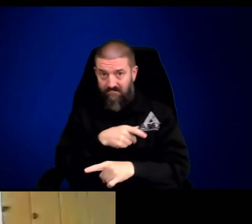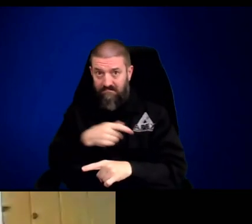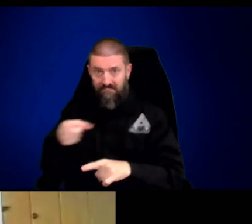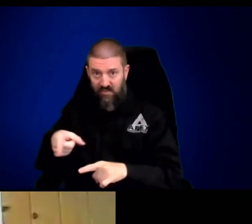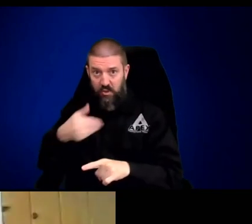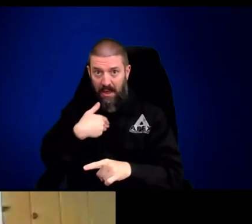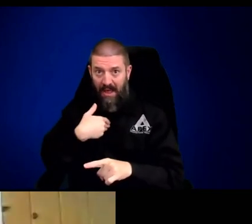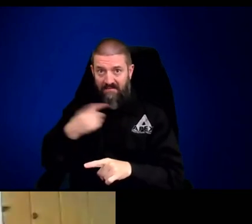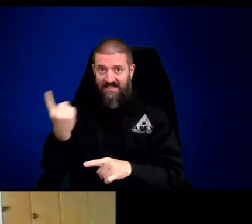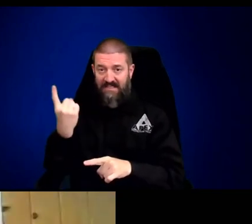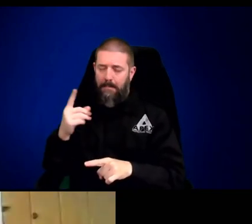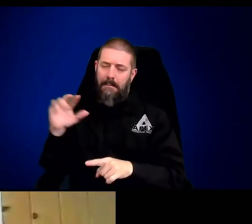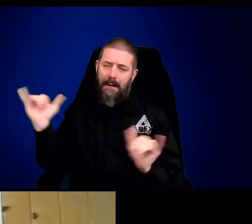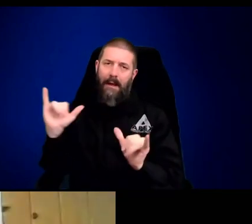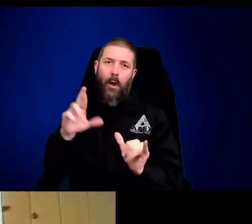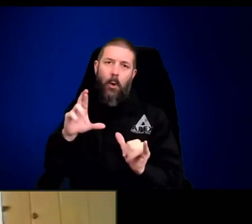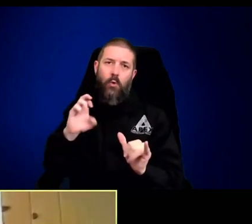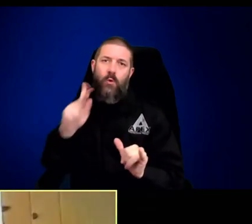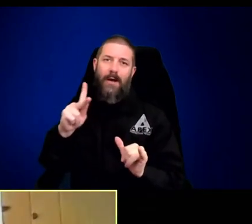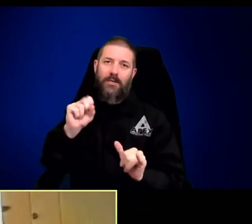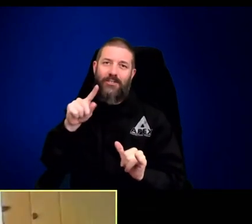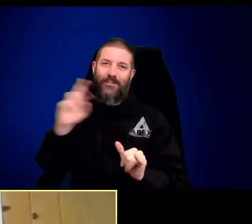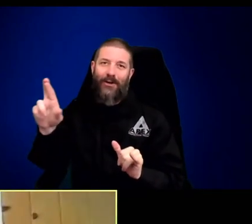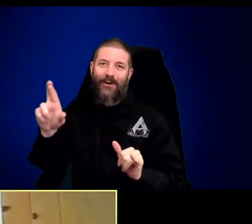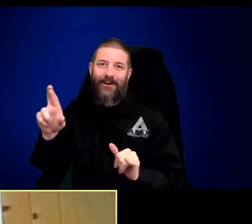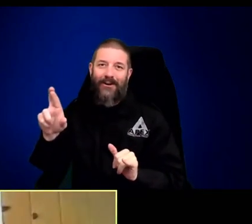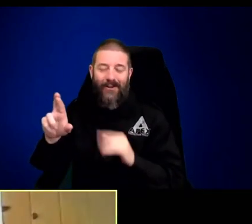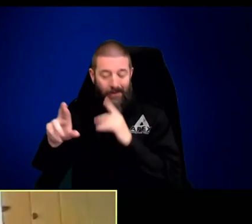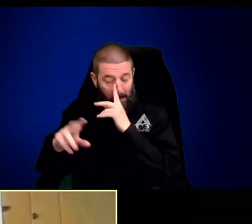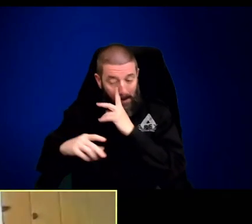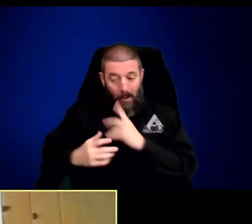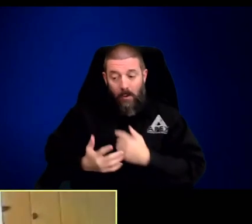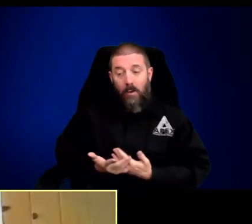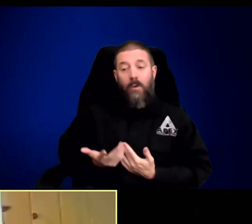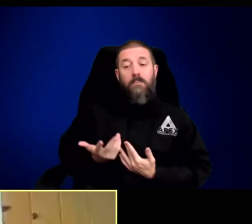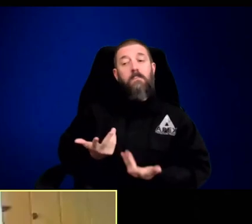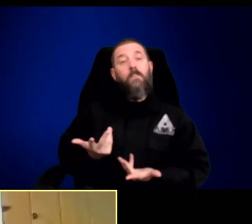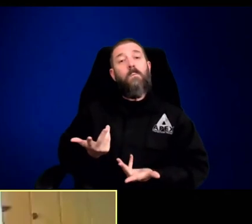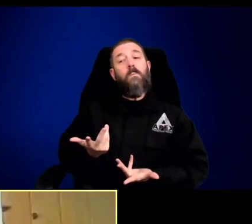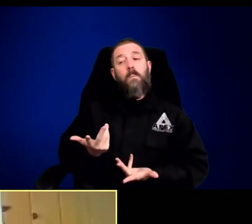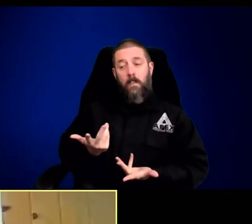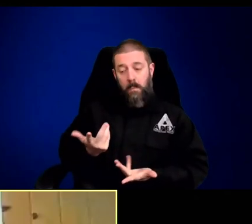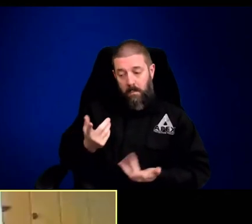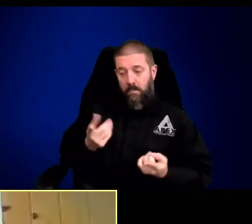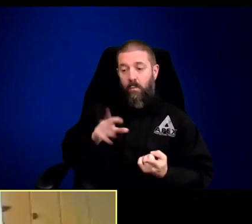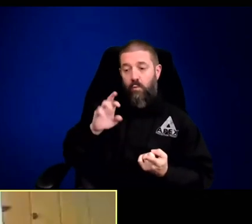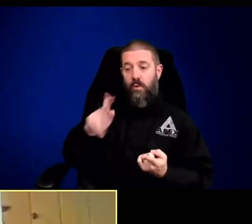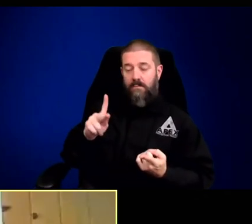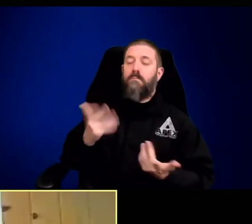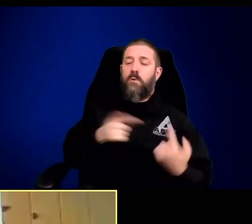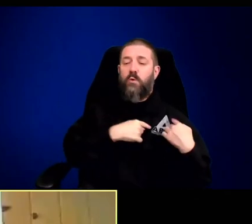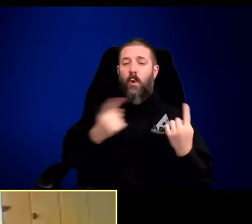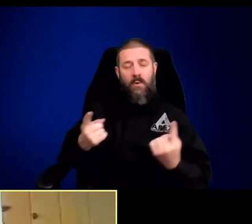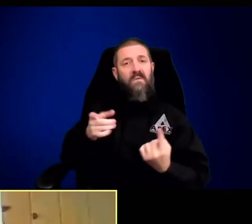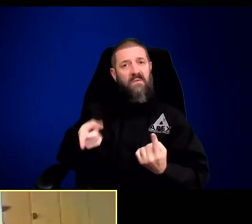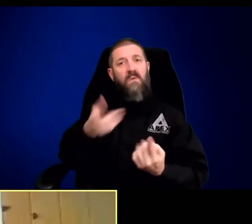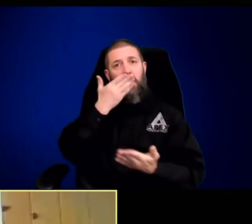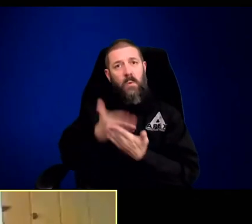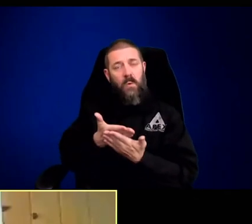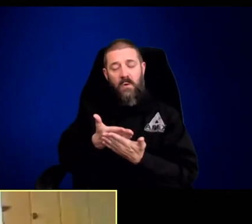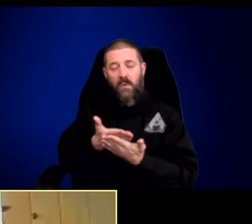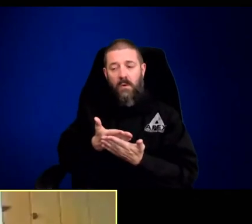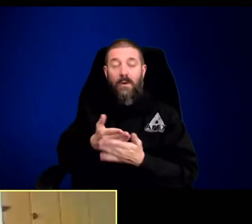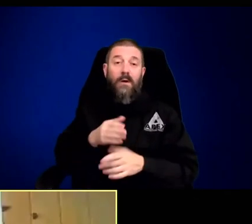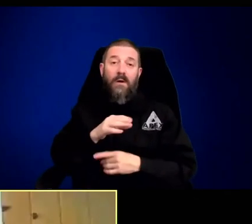there a, like a rock star in there? Like a charismatic, kind of like a 21-type star? Is